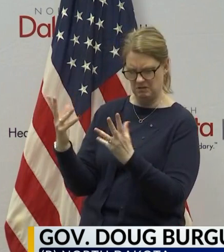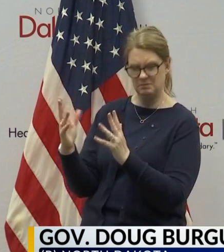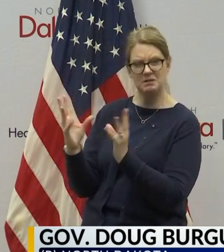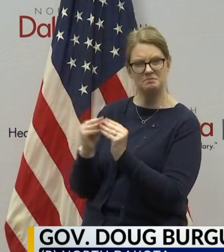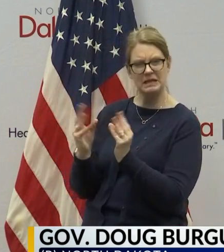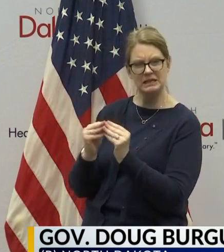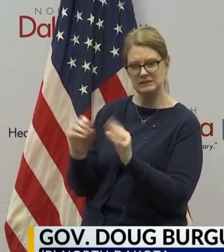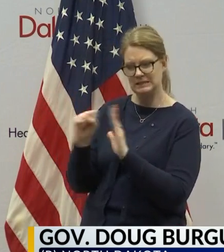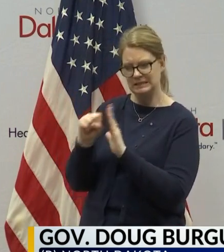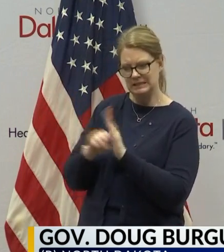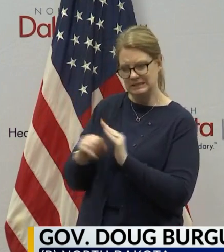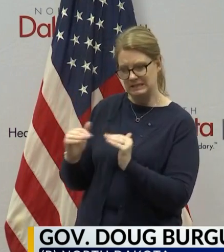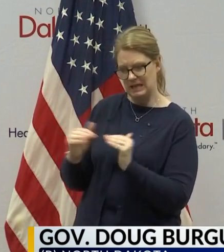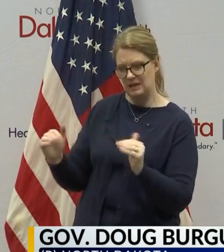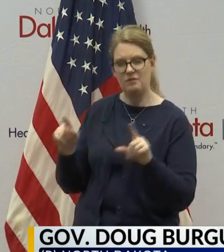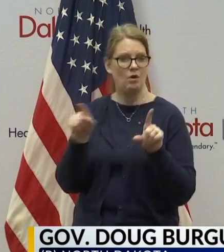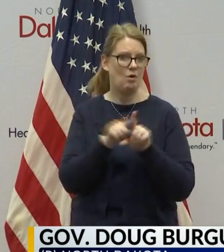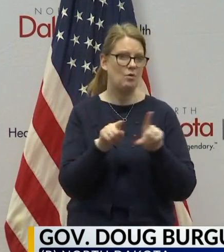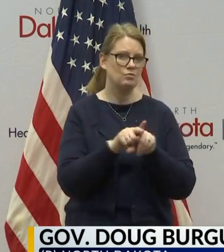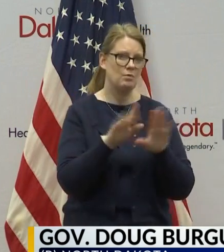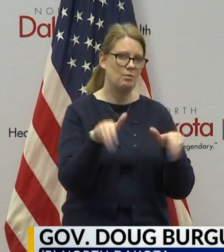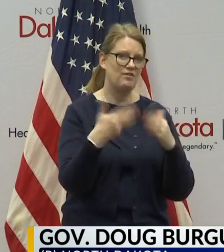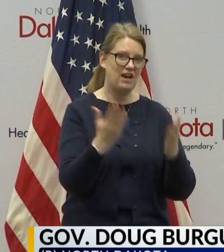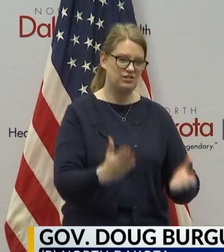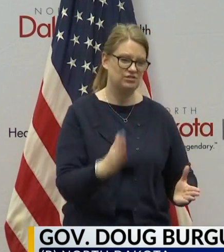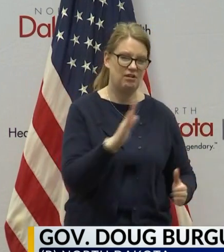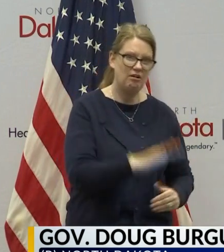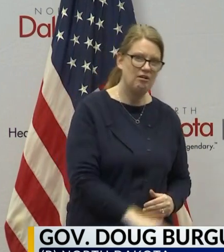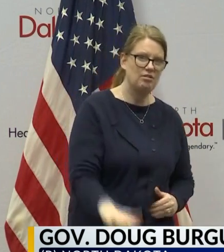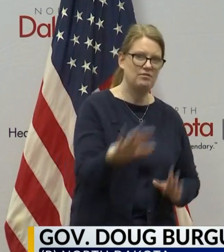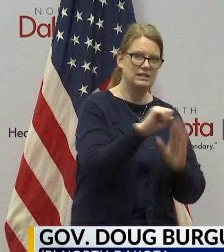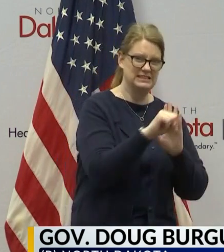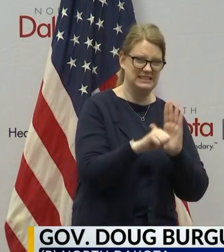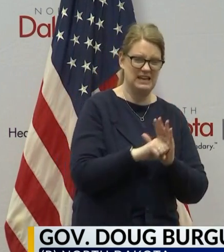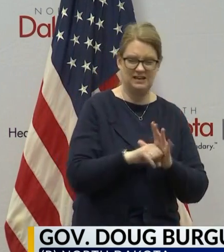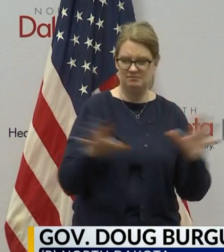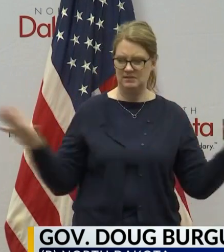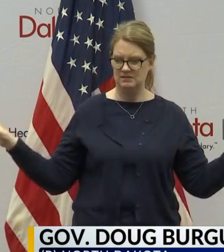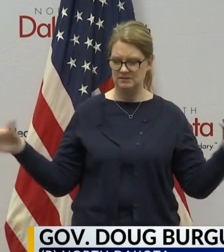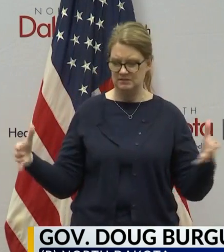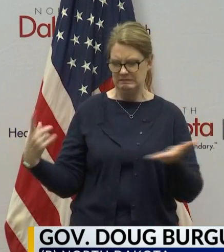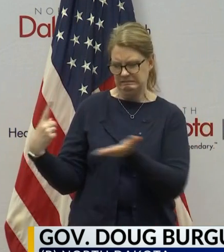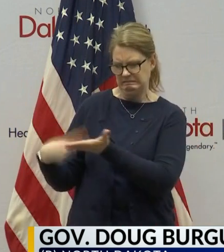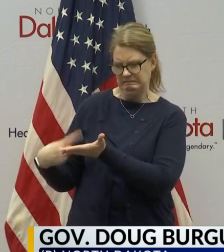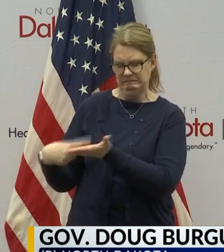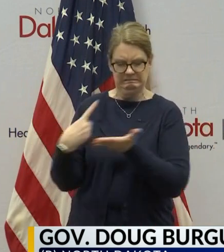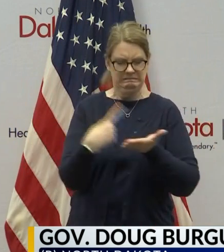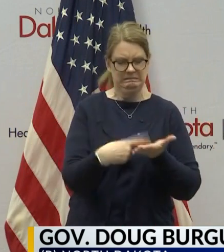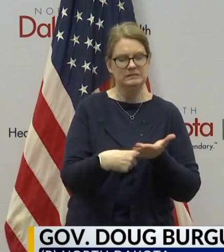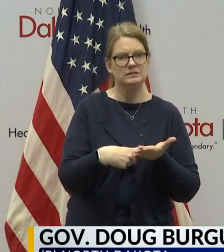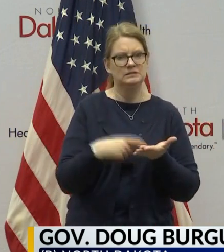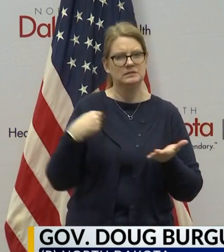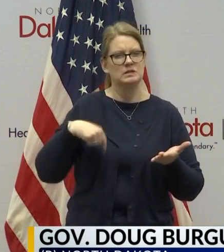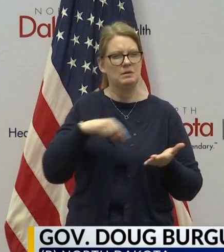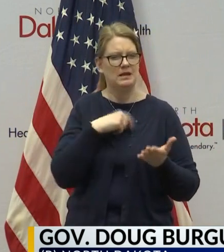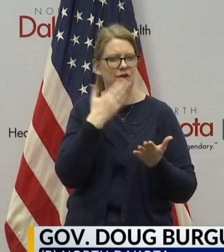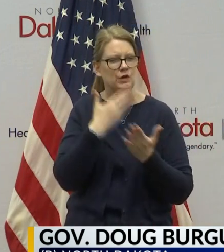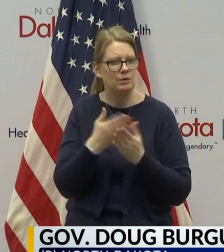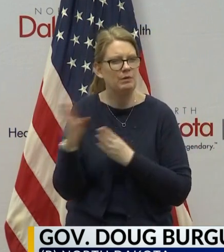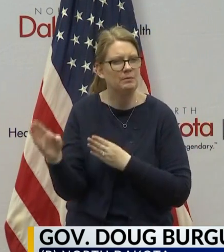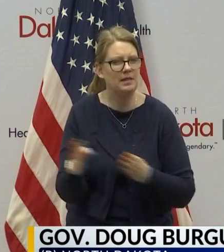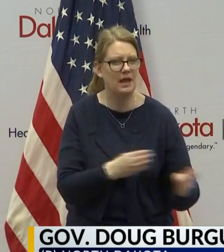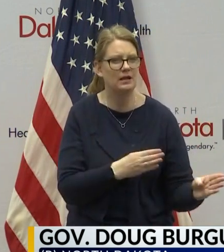state level and with our providers around the state to make sure we've got a coordinated and thoughtful plan. One,